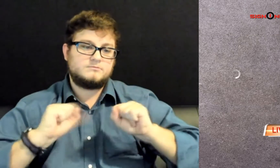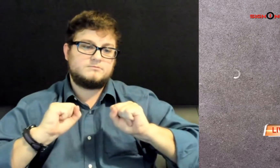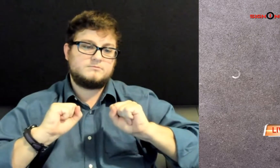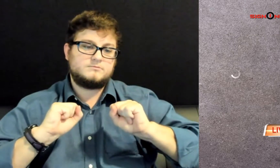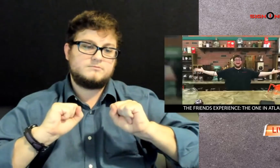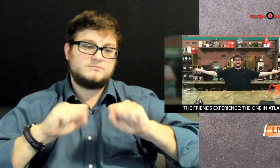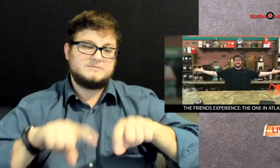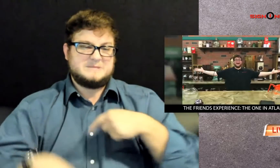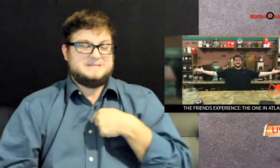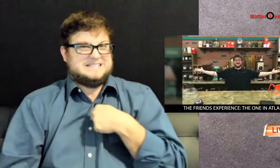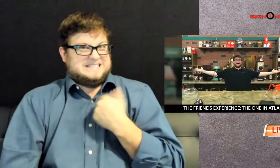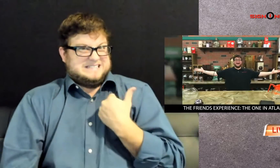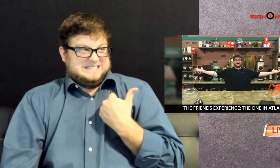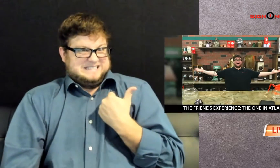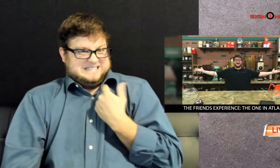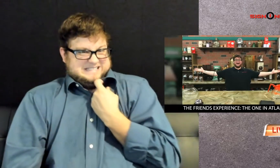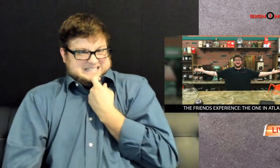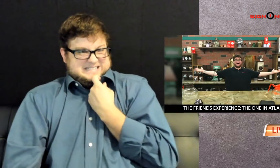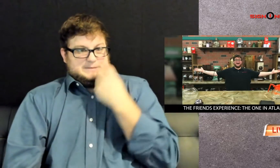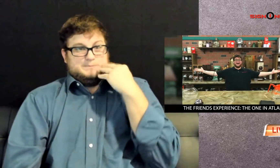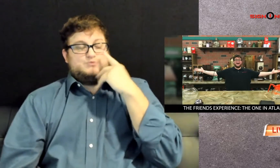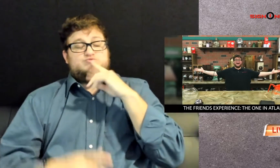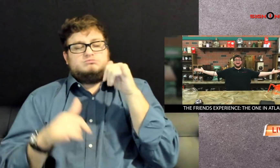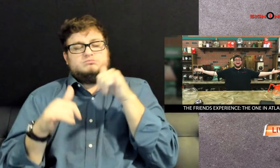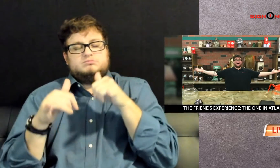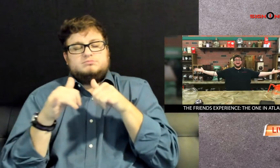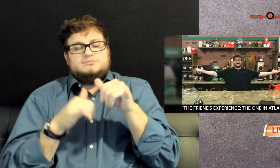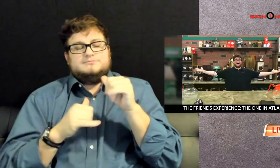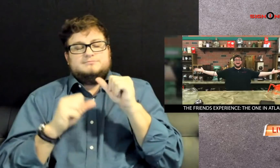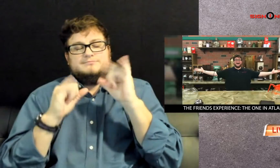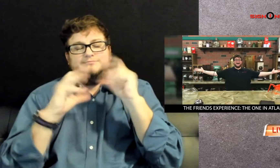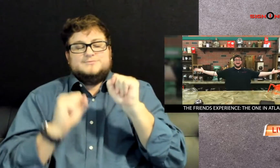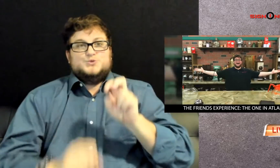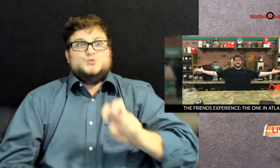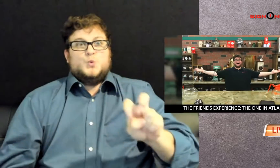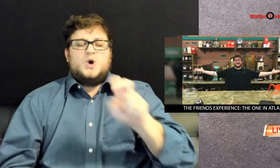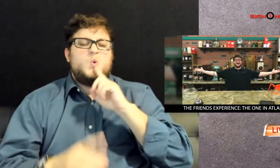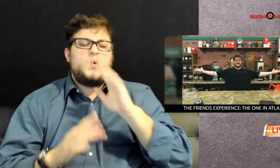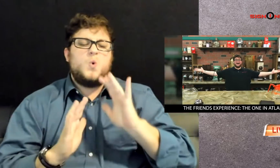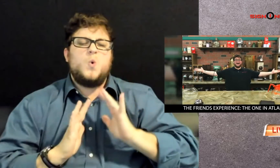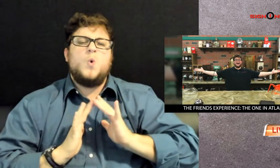I just experienced the most amazing tour.